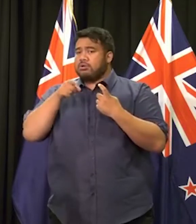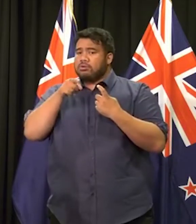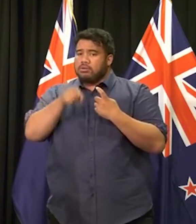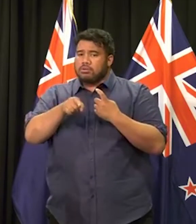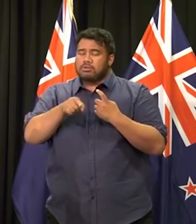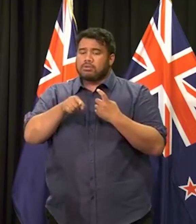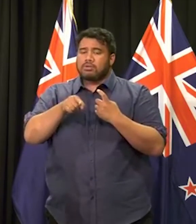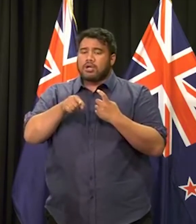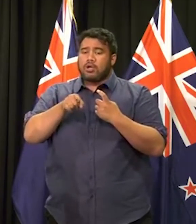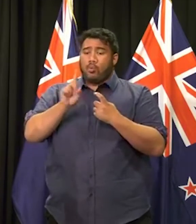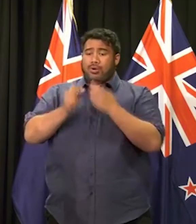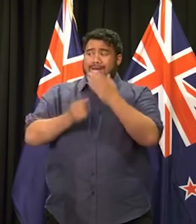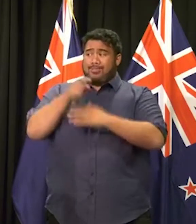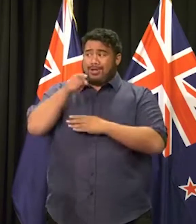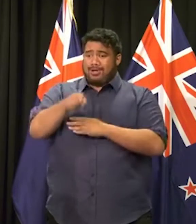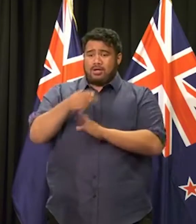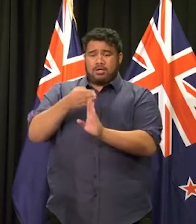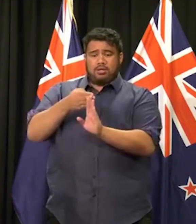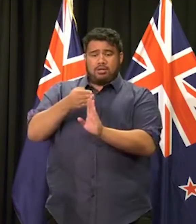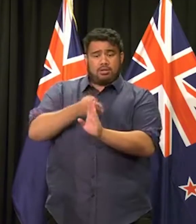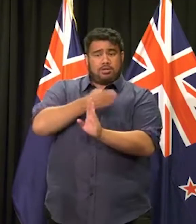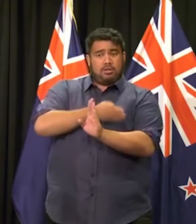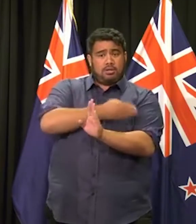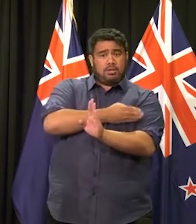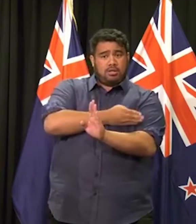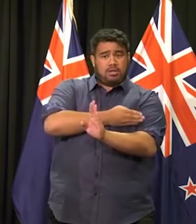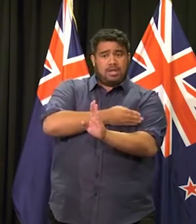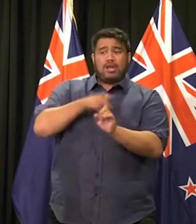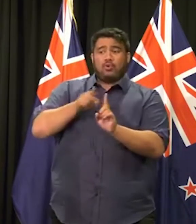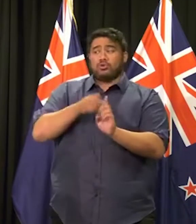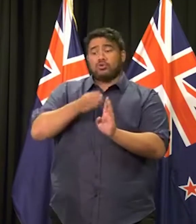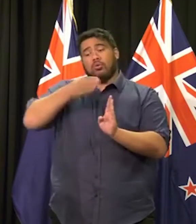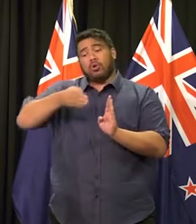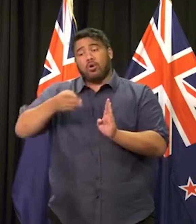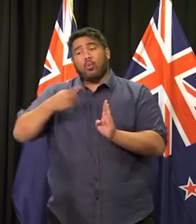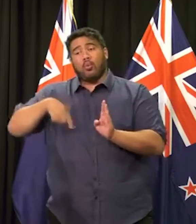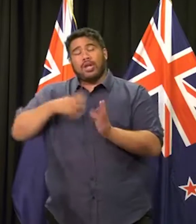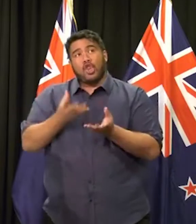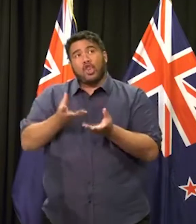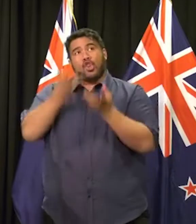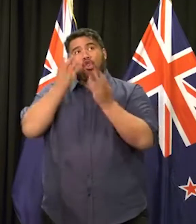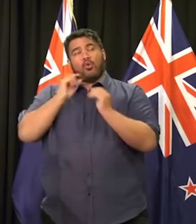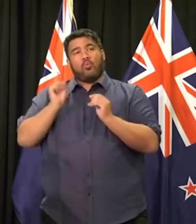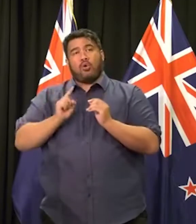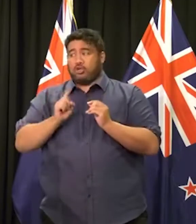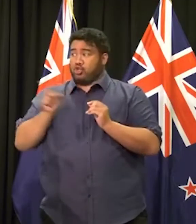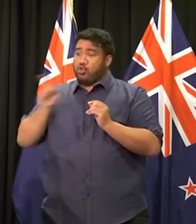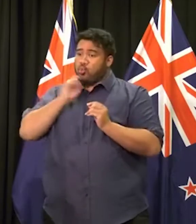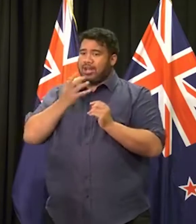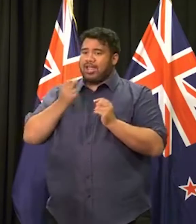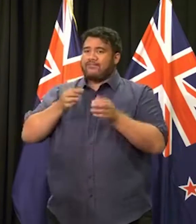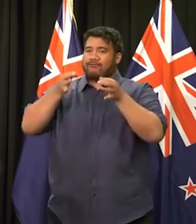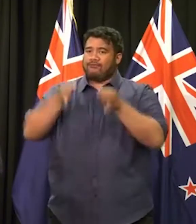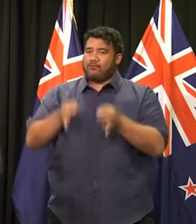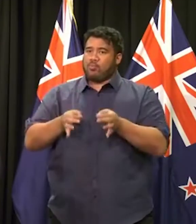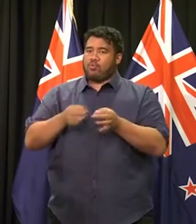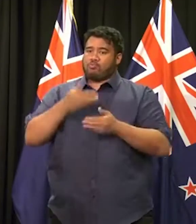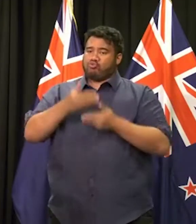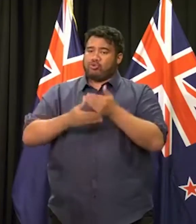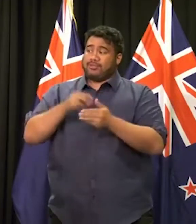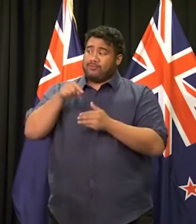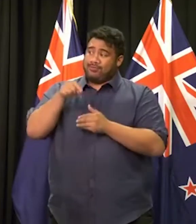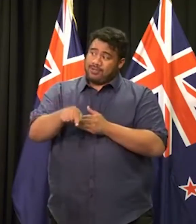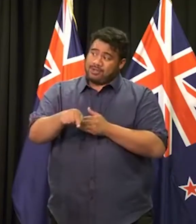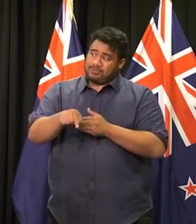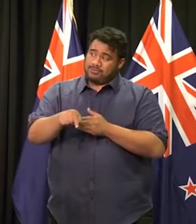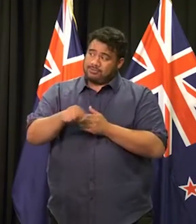leading up to the tragedy and also the lessons that can be learned out of it, such as Facebook? We have certainly already said,